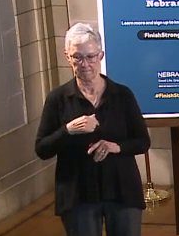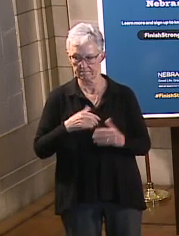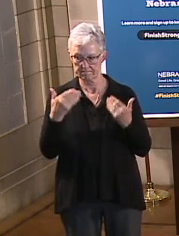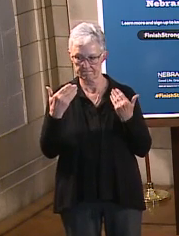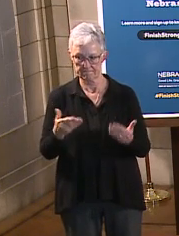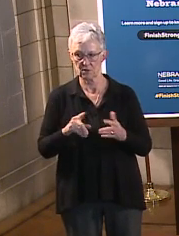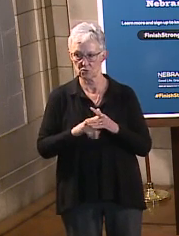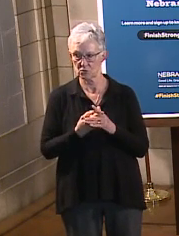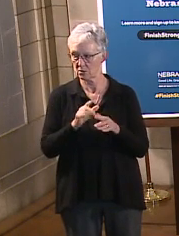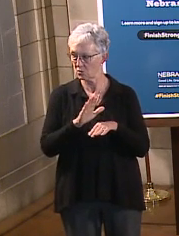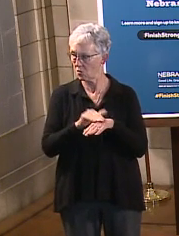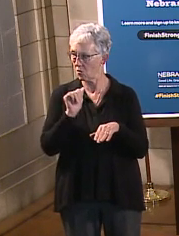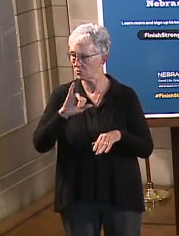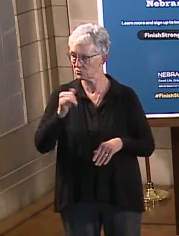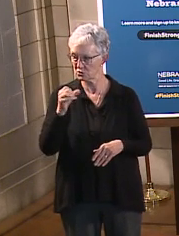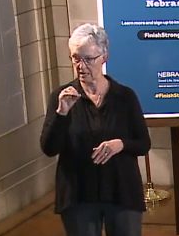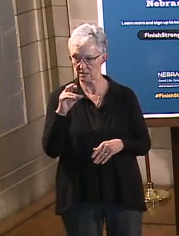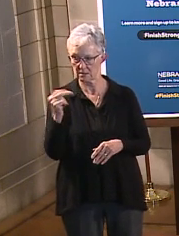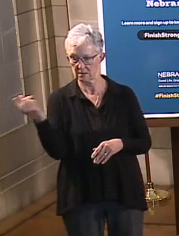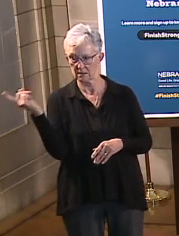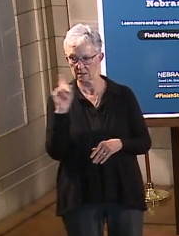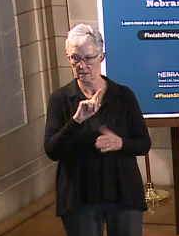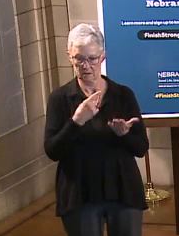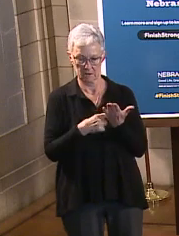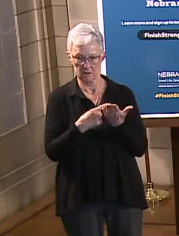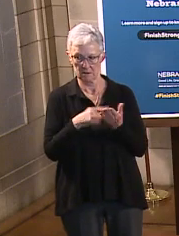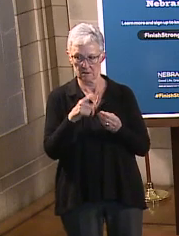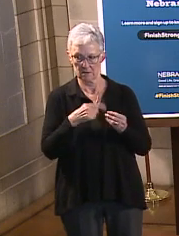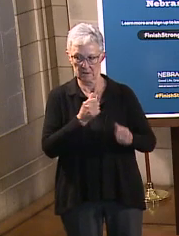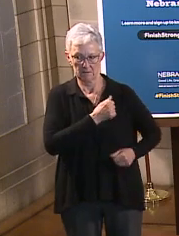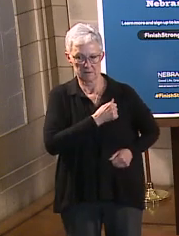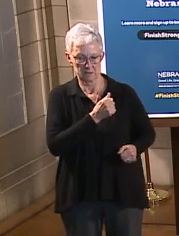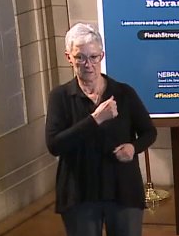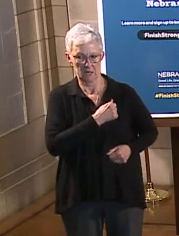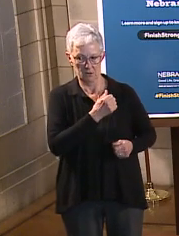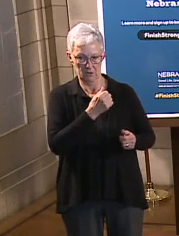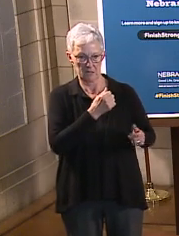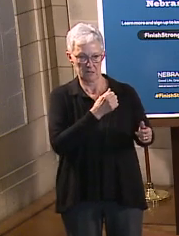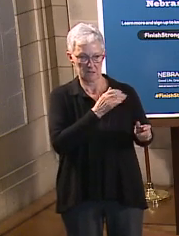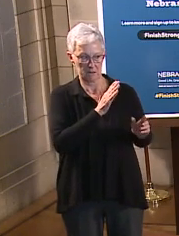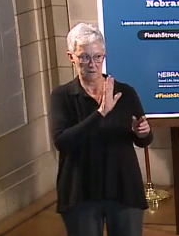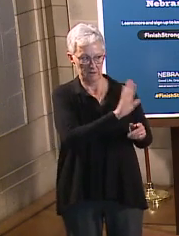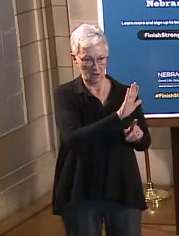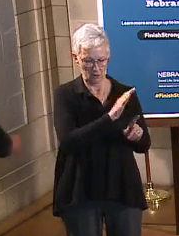and start by calling Jason up to talk a little bit about the military spouse transition plan. Jason?